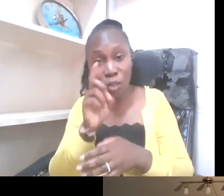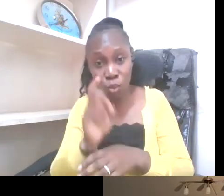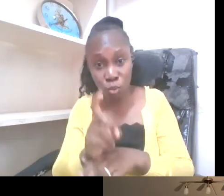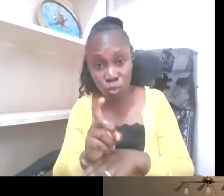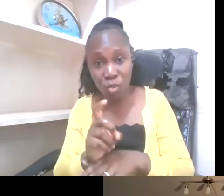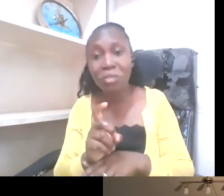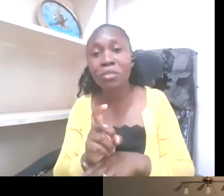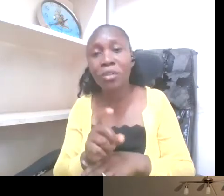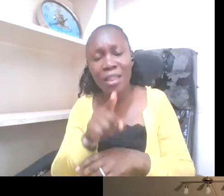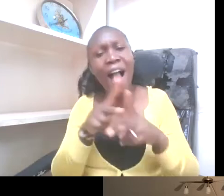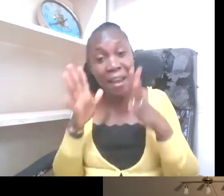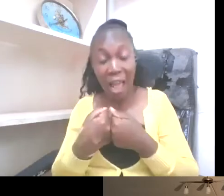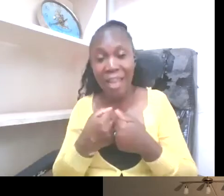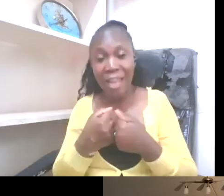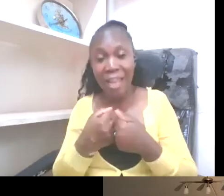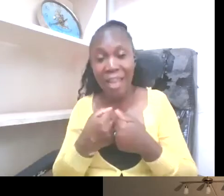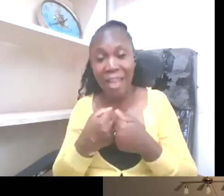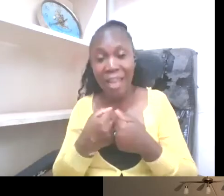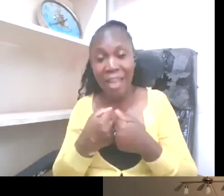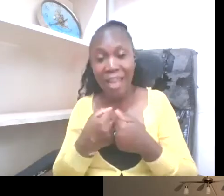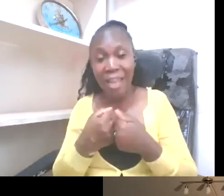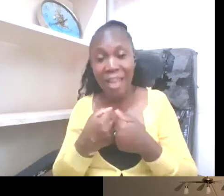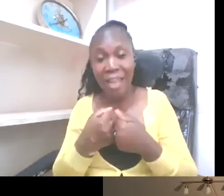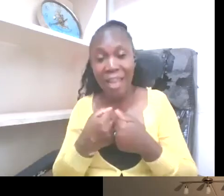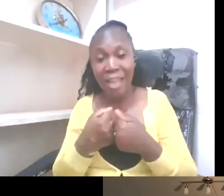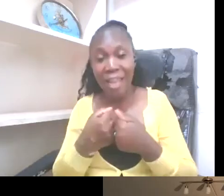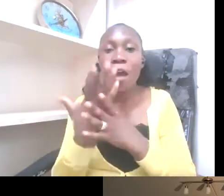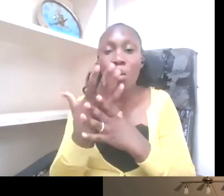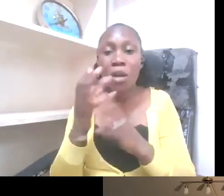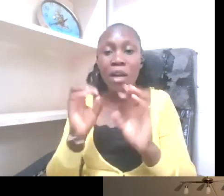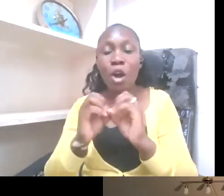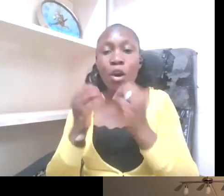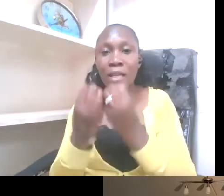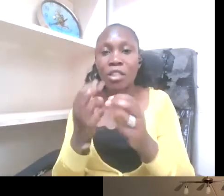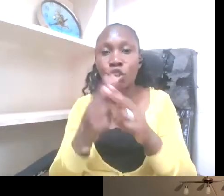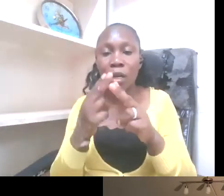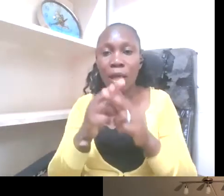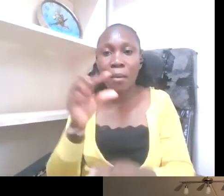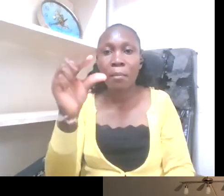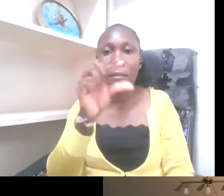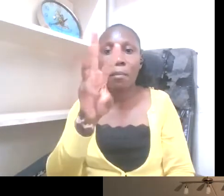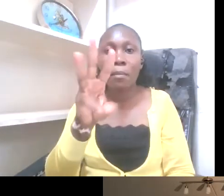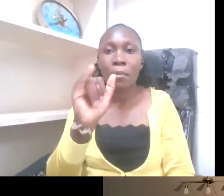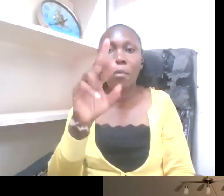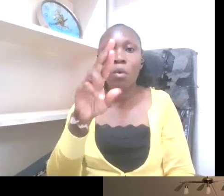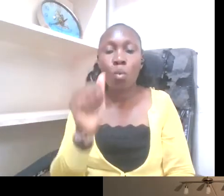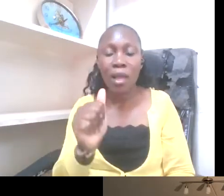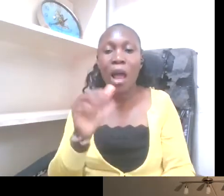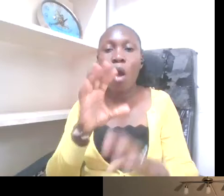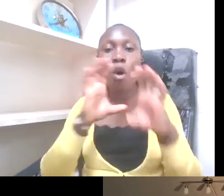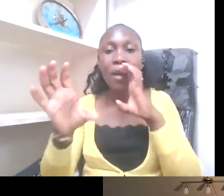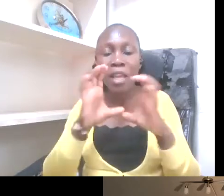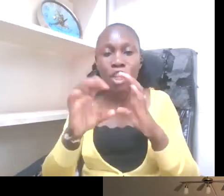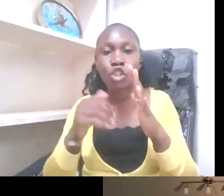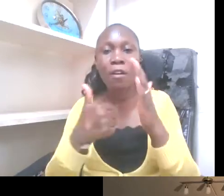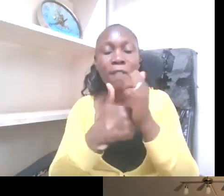founded an organization called GUIRA Communications Foundation, which is my legacy project. And I'm